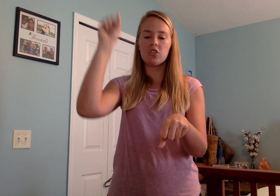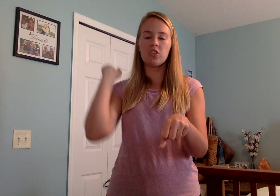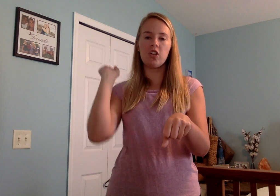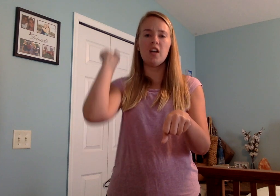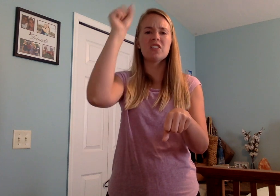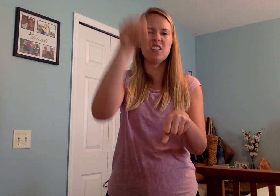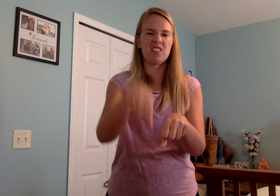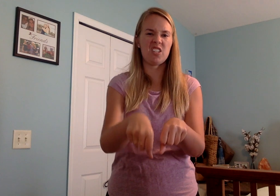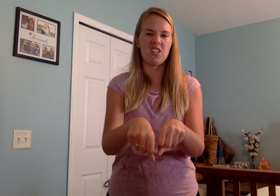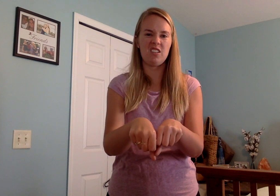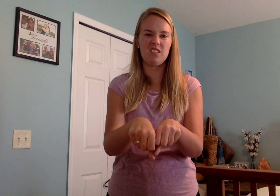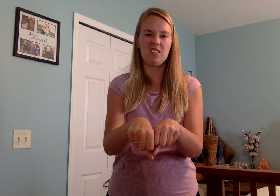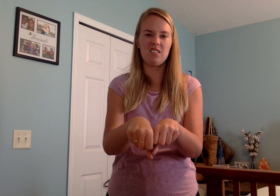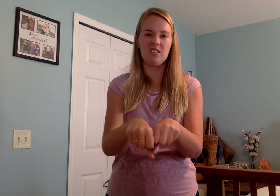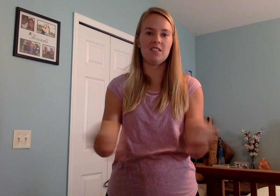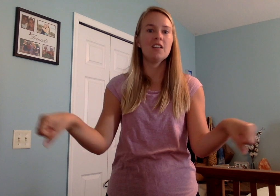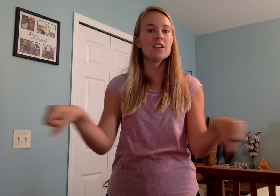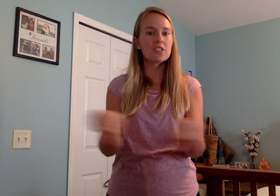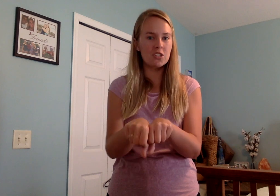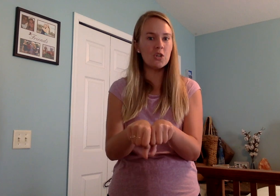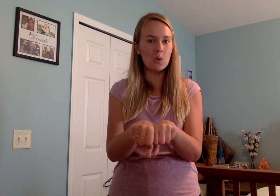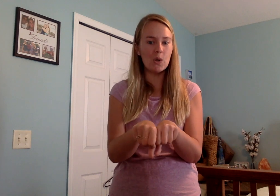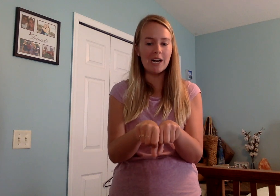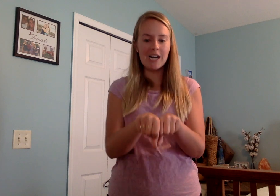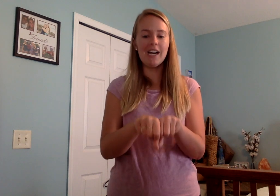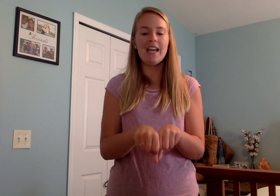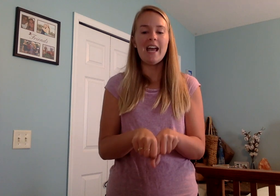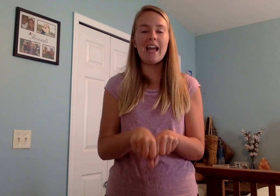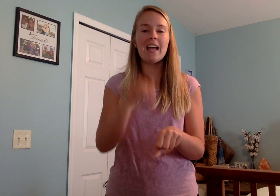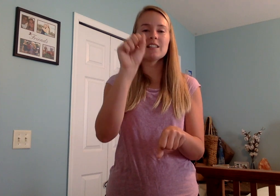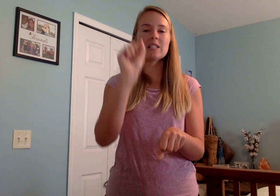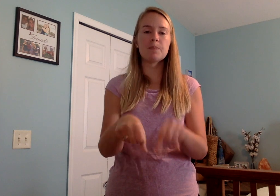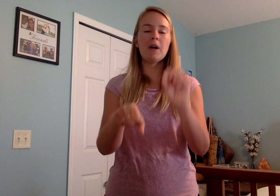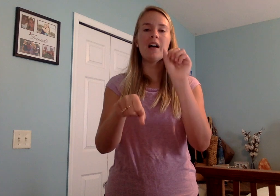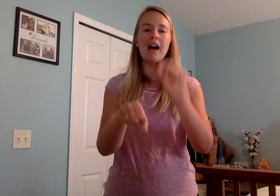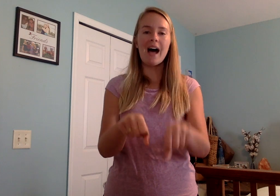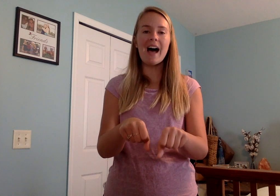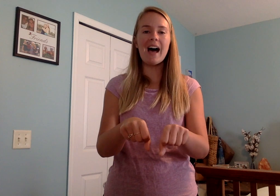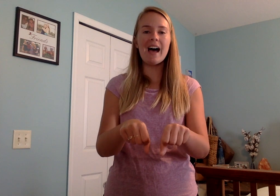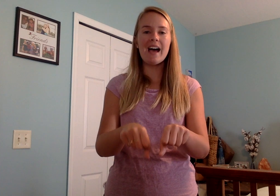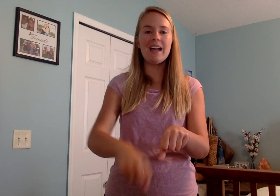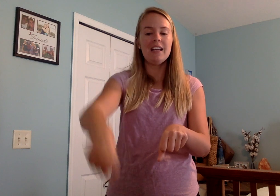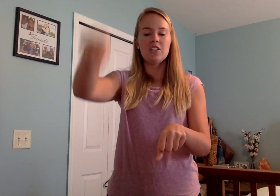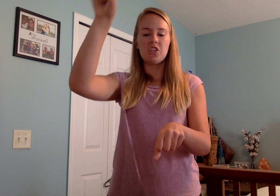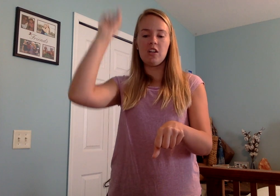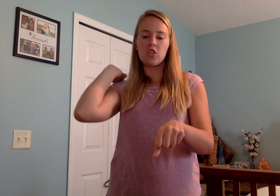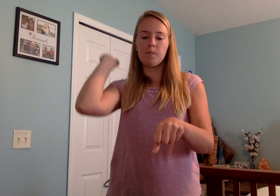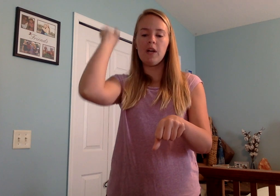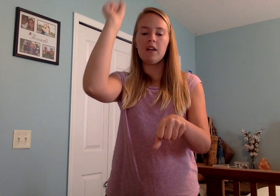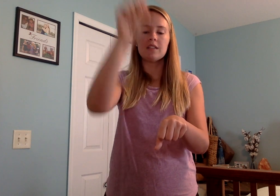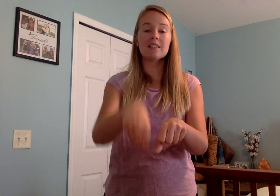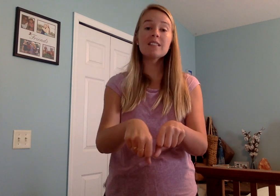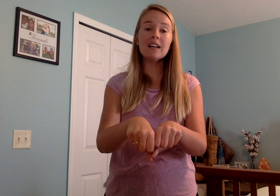st to sn, snore. And spy, change sp to sk,